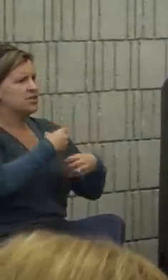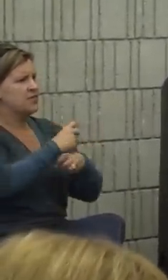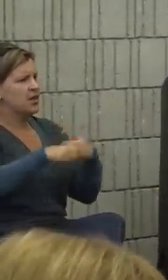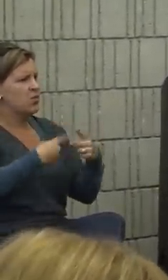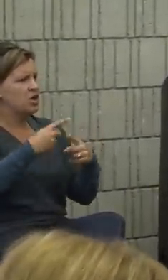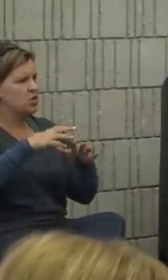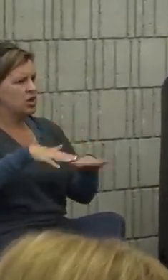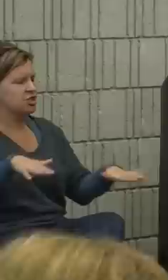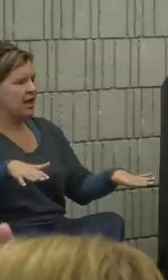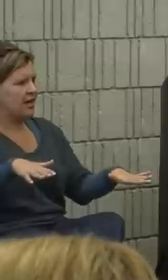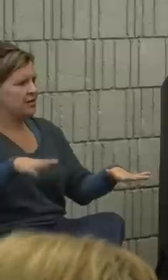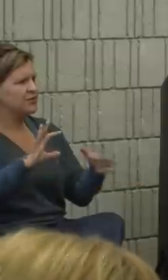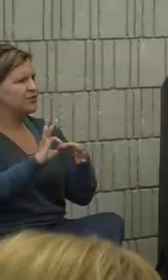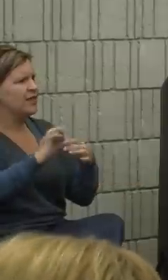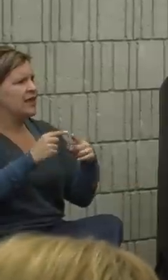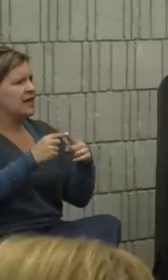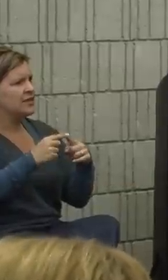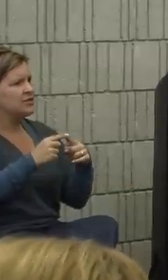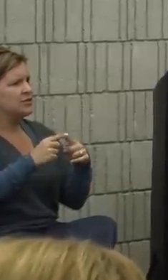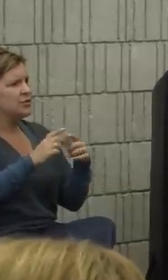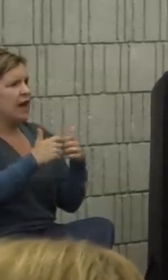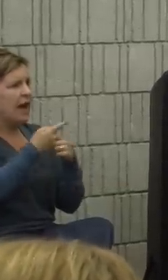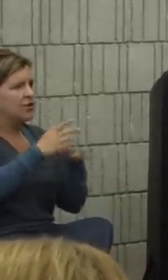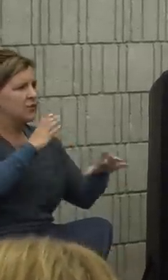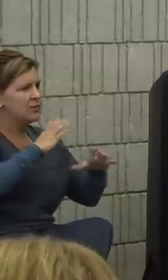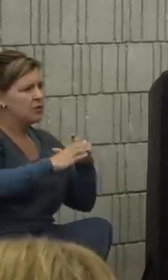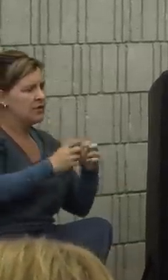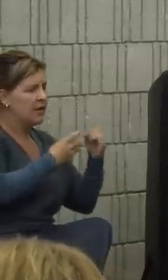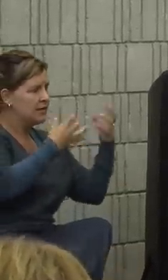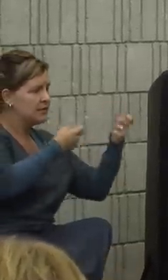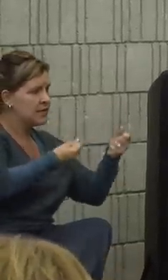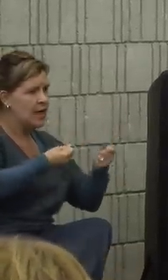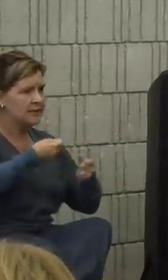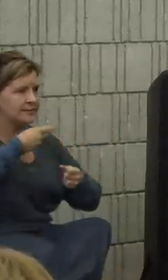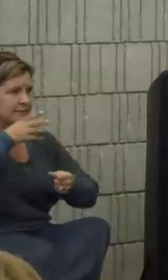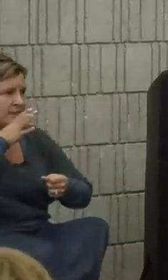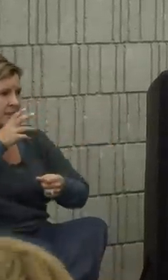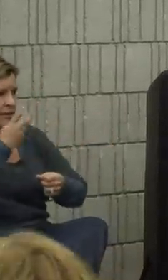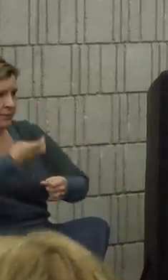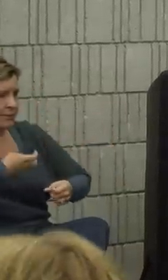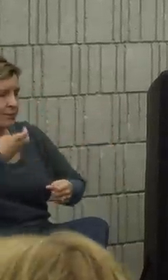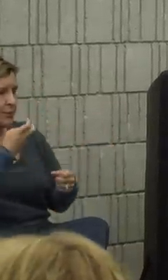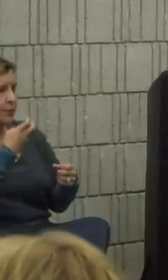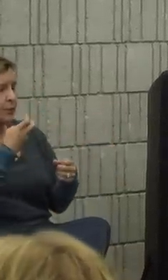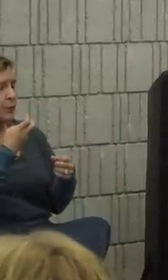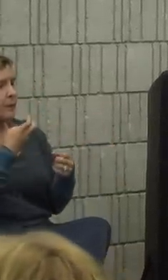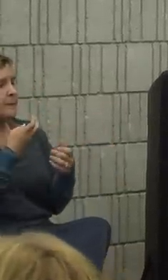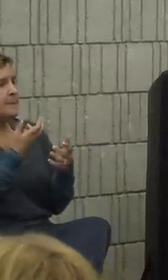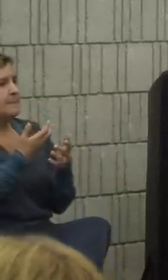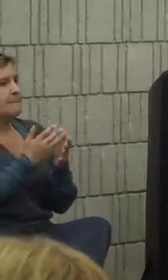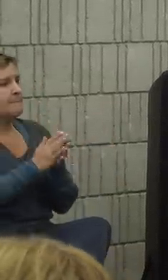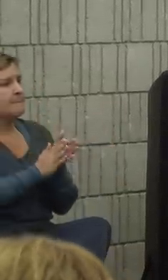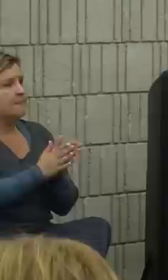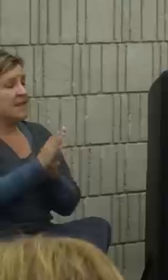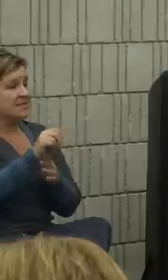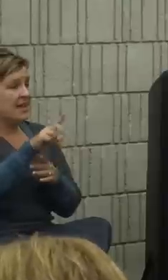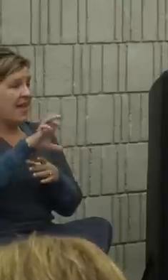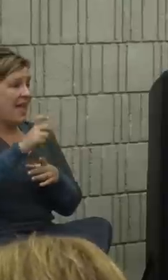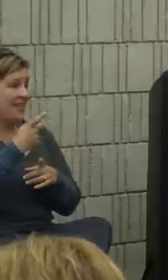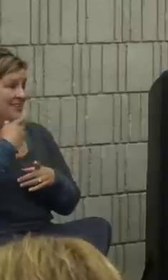in terms of your modality, you know, in terms of signing versus speaking, as Alex just mentioned, if you